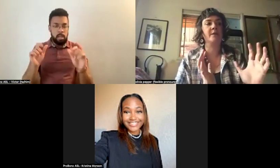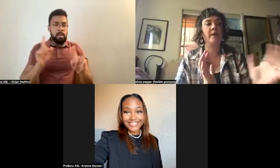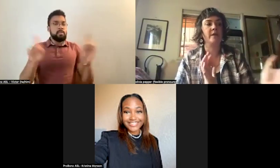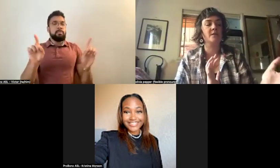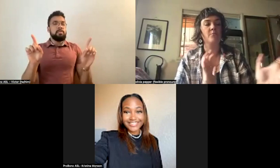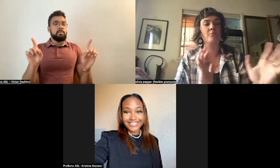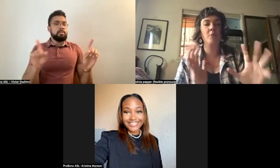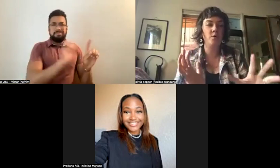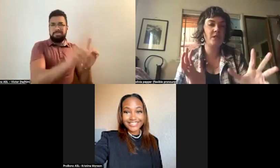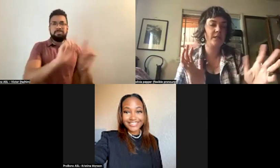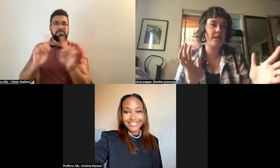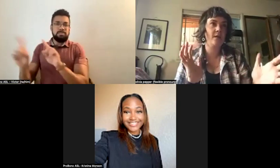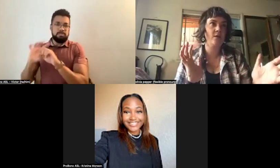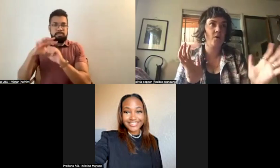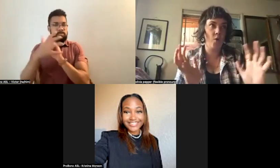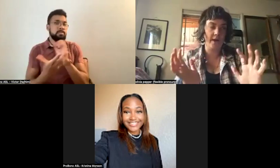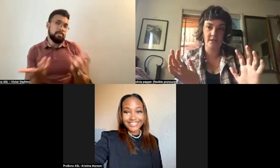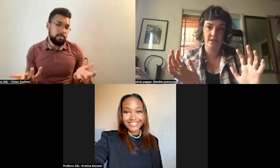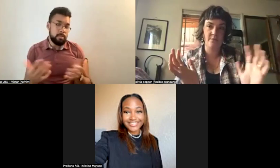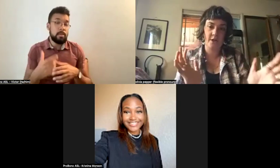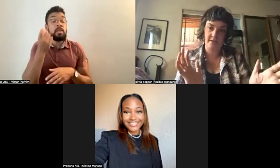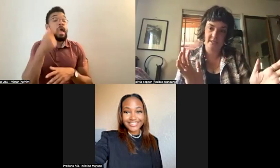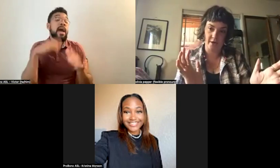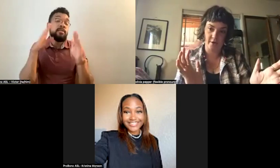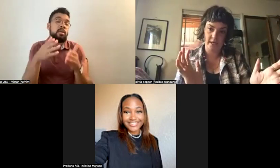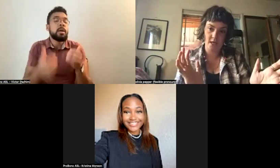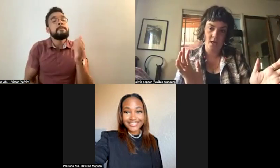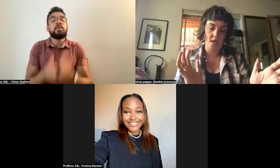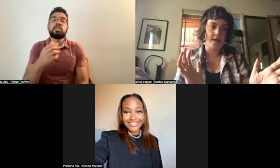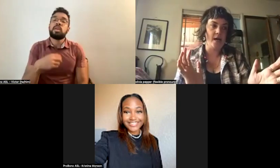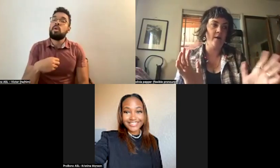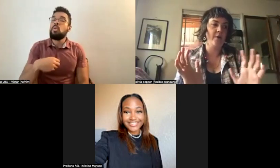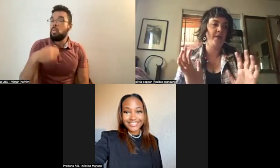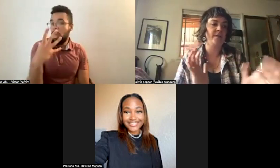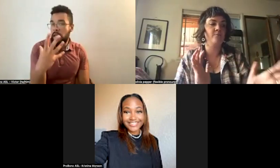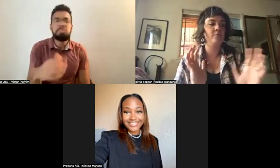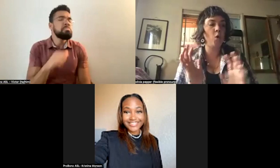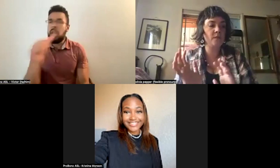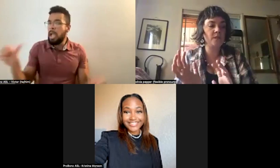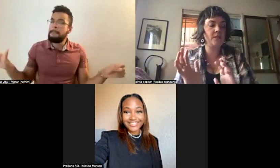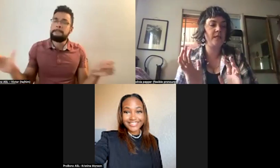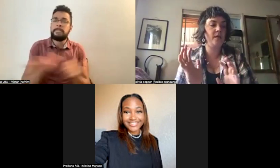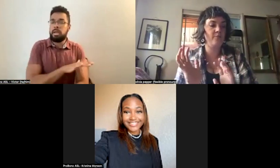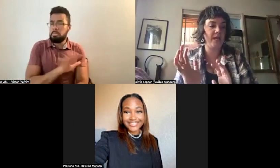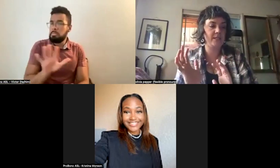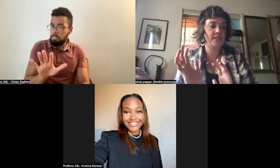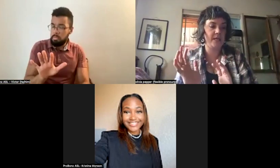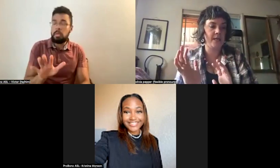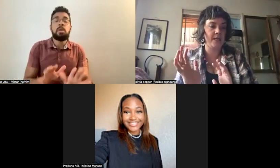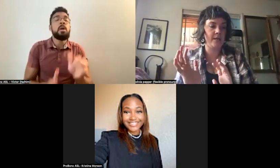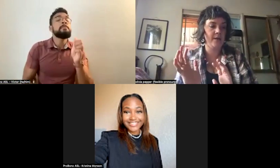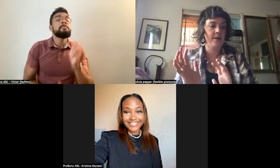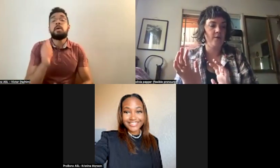tradition that is mostly white, but not entirely, that is mostly based